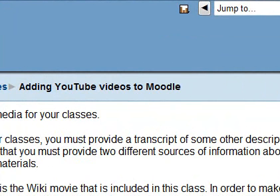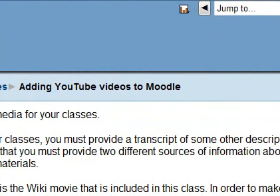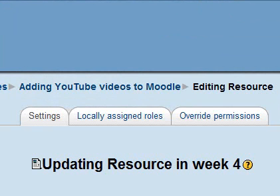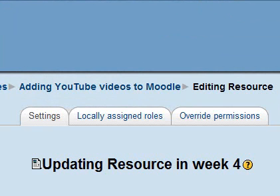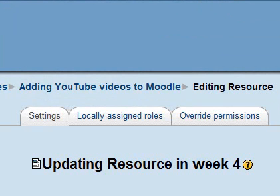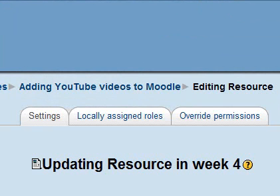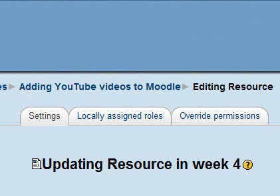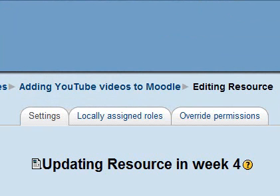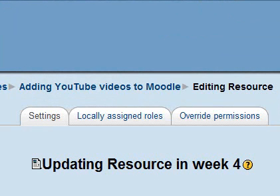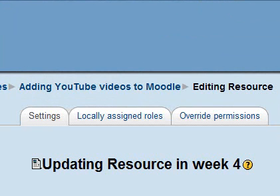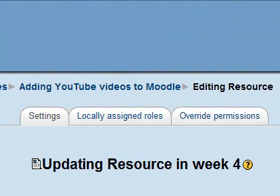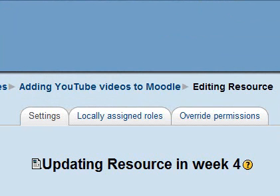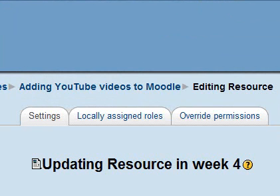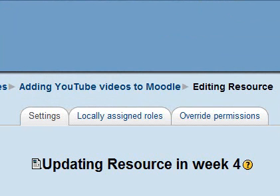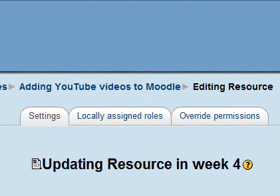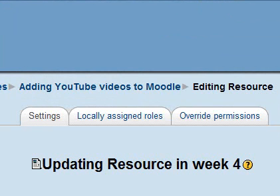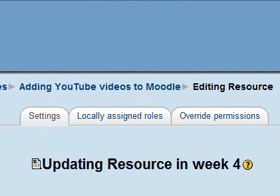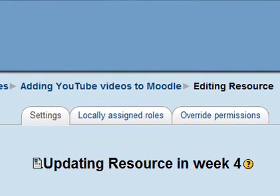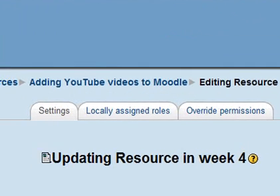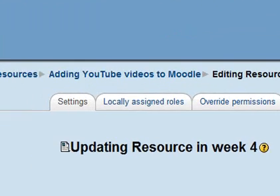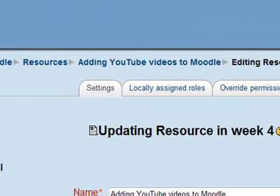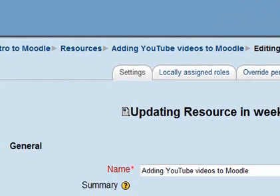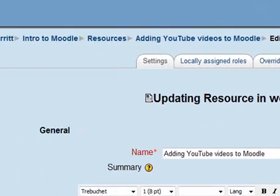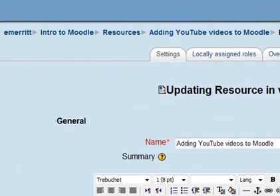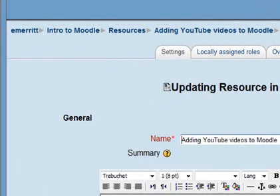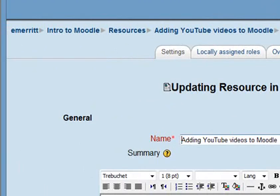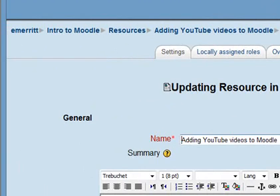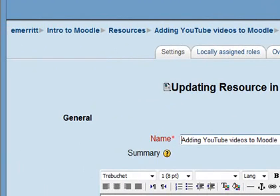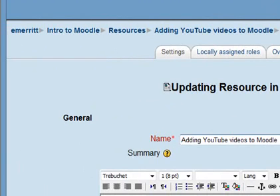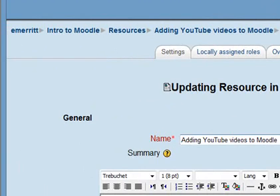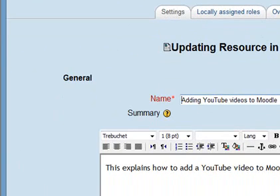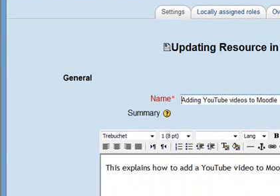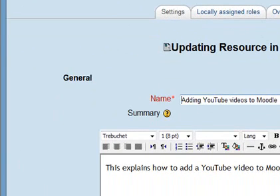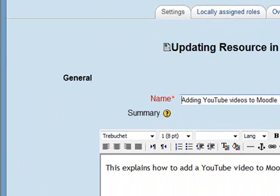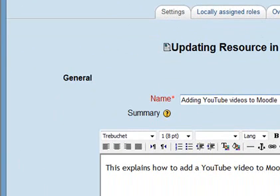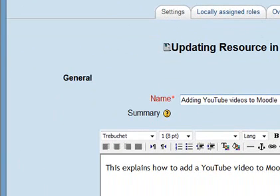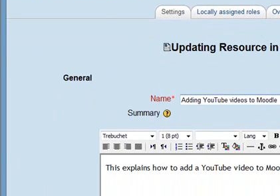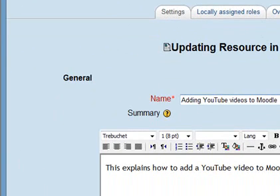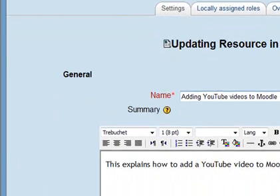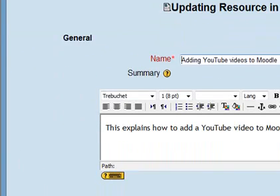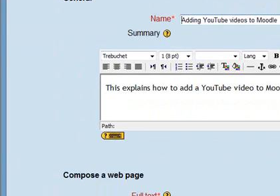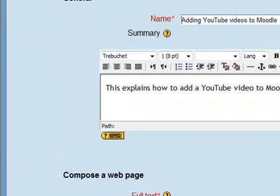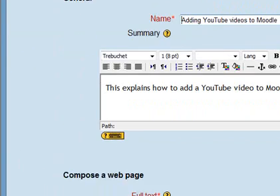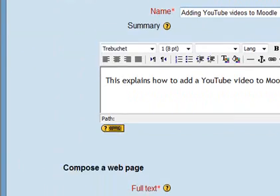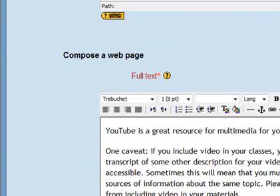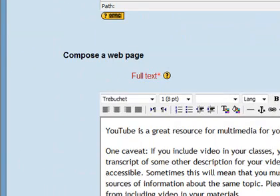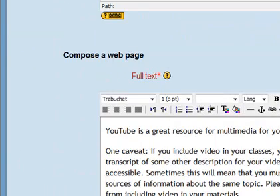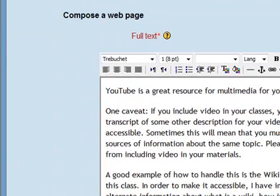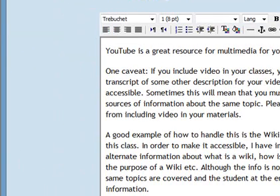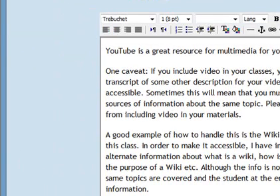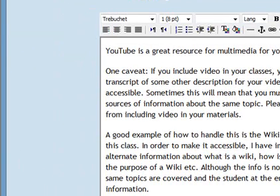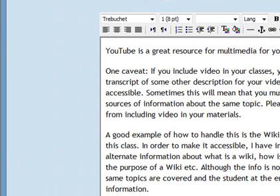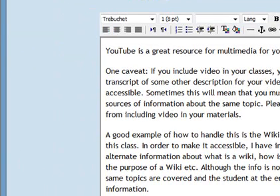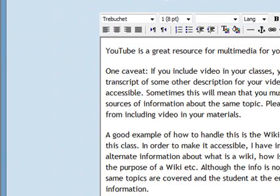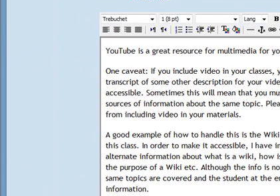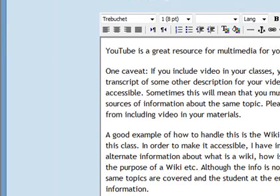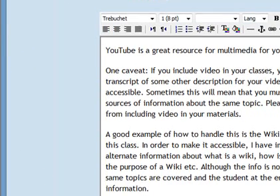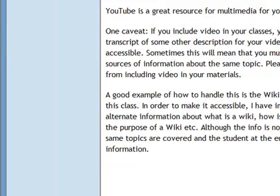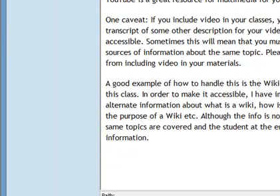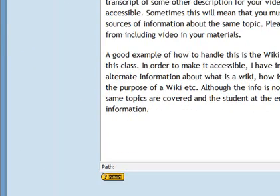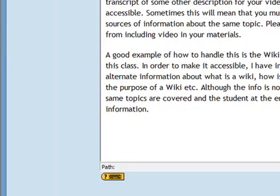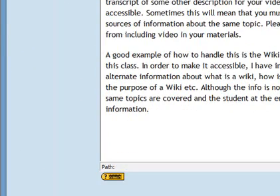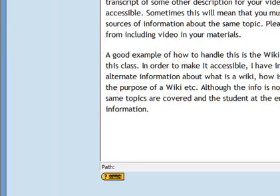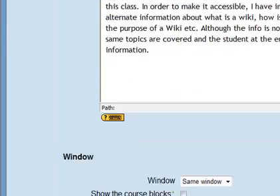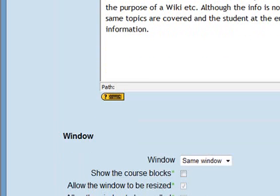into a page of a book this is just simply a web page that I've composed that I got out of